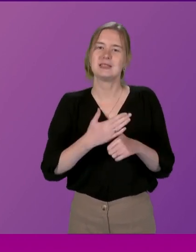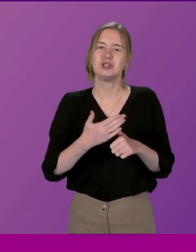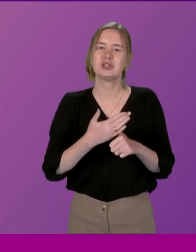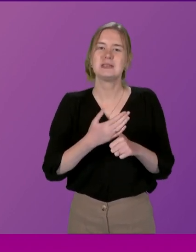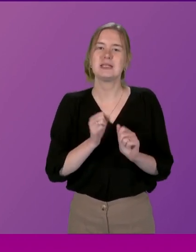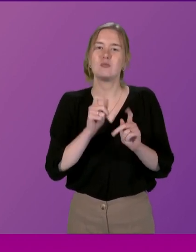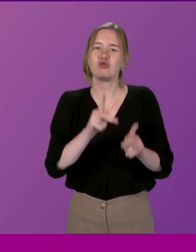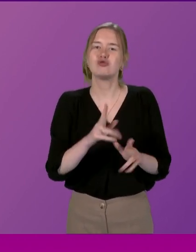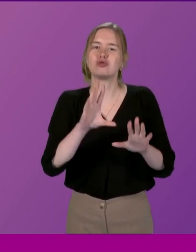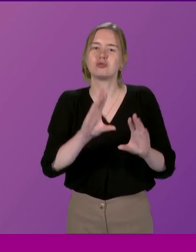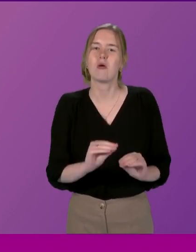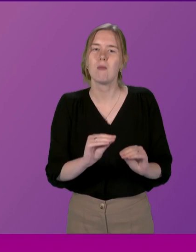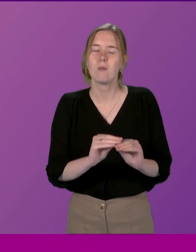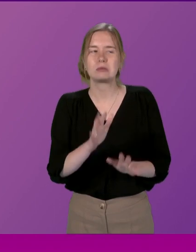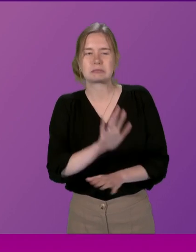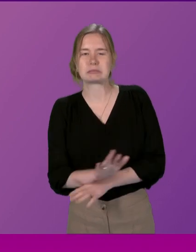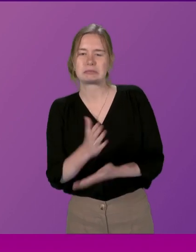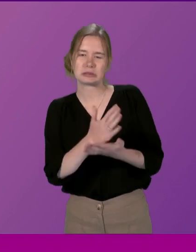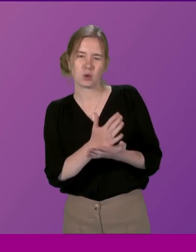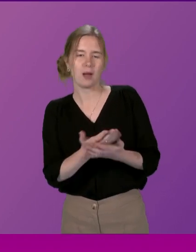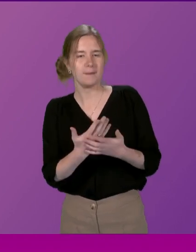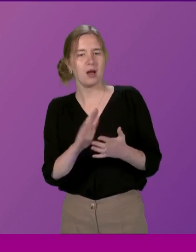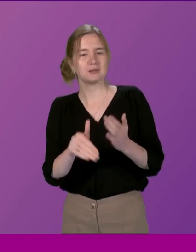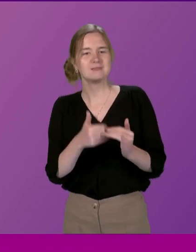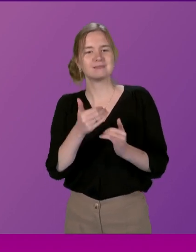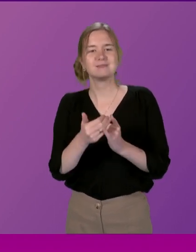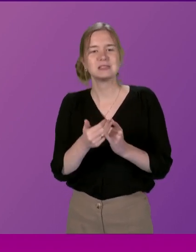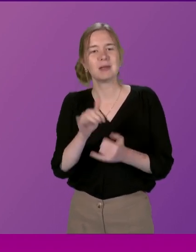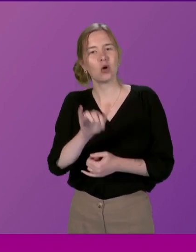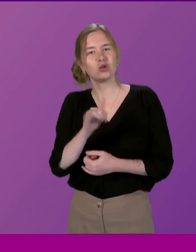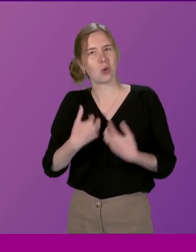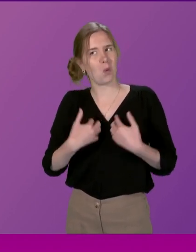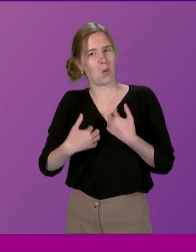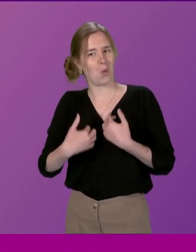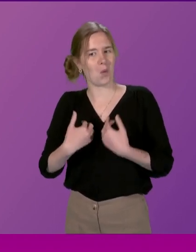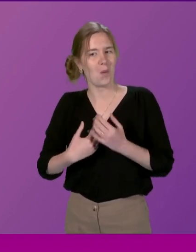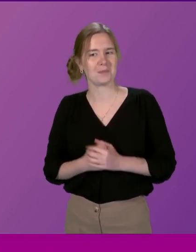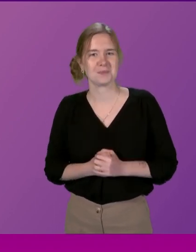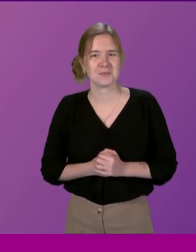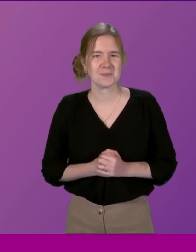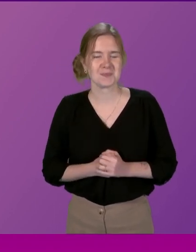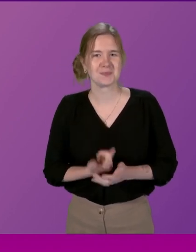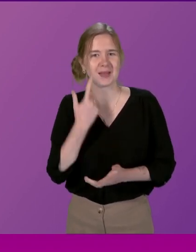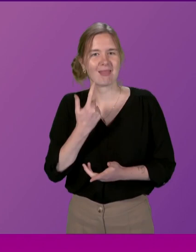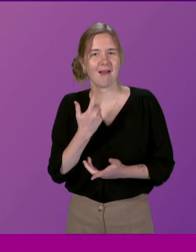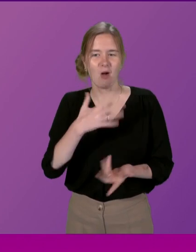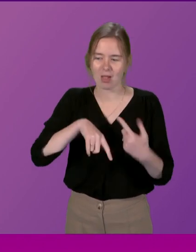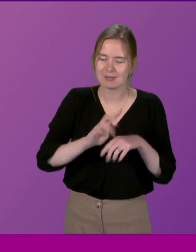had initially approached this topic with a degree of septicism But had ended up as a cautious enthusiast I think all of us in the